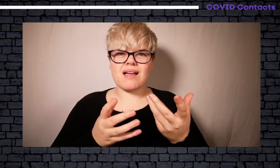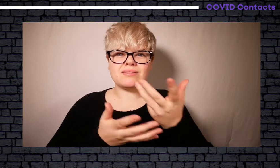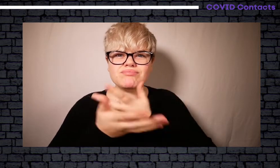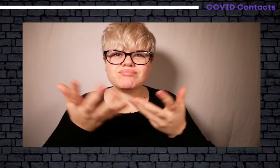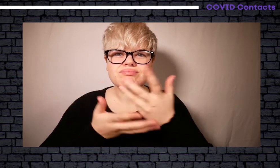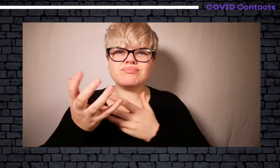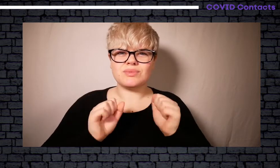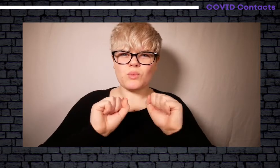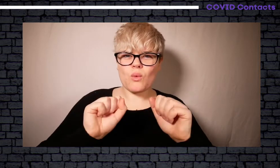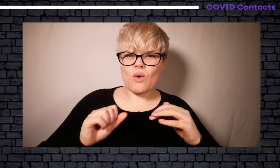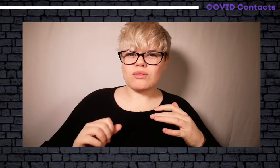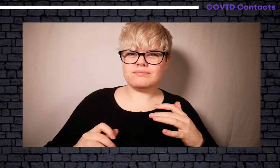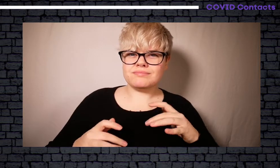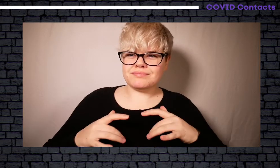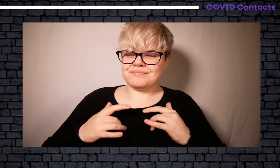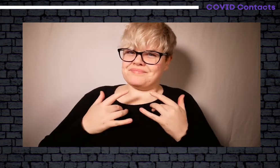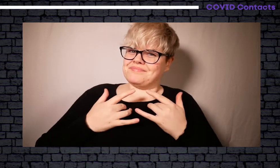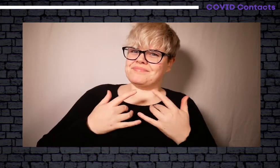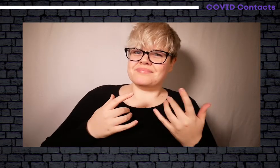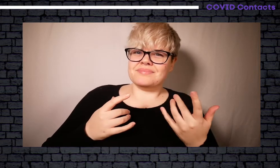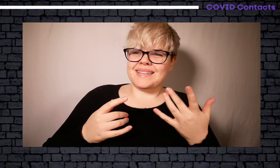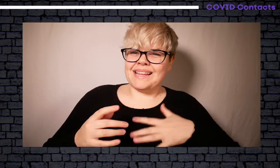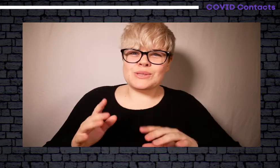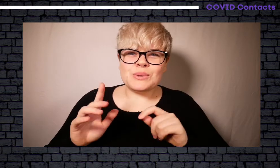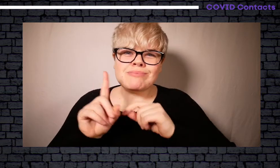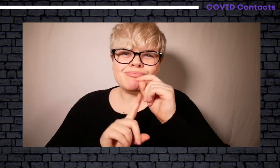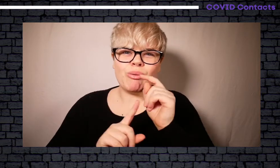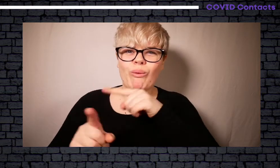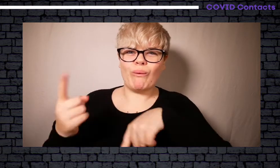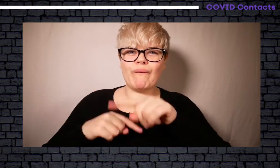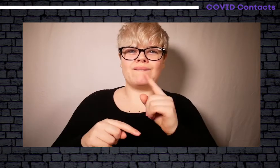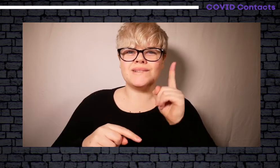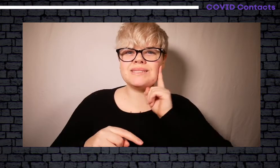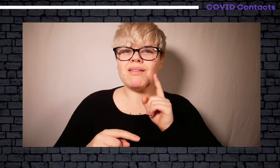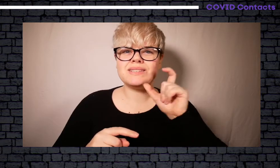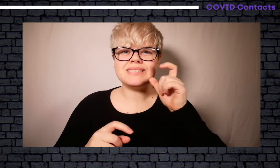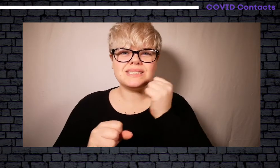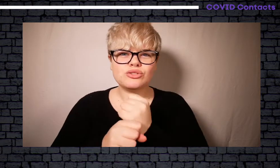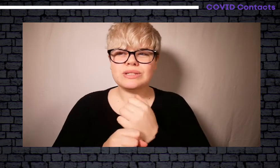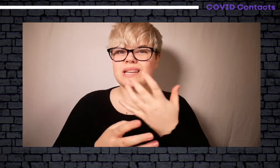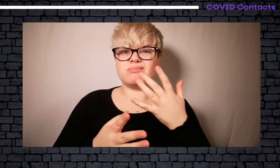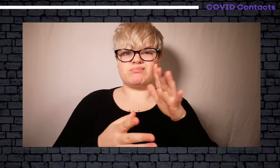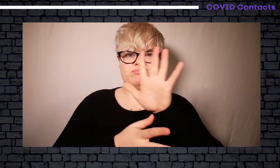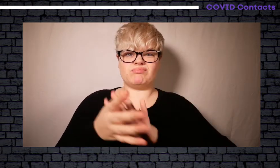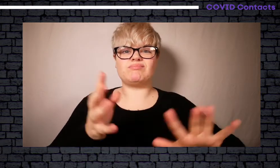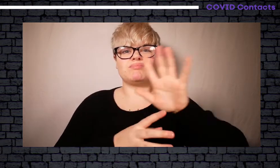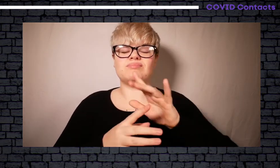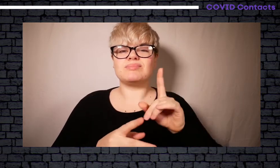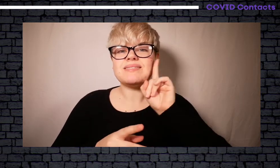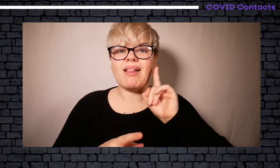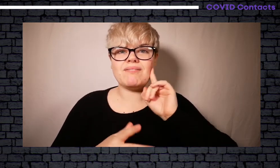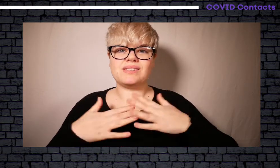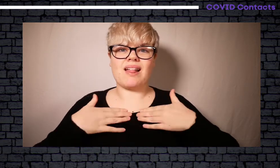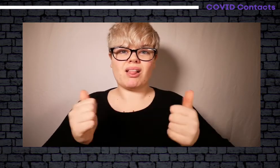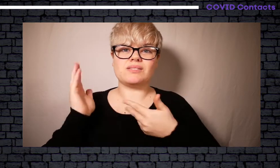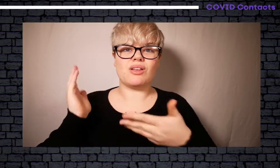you can get involved in providing feedback and what you feel needs to be improved across Southford.